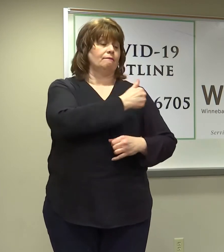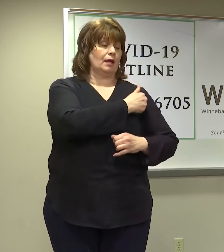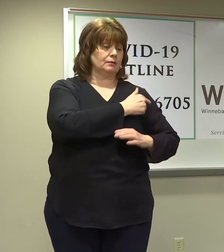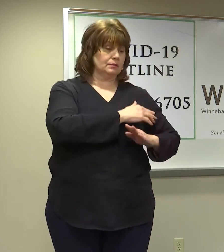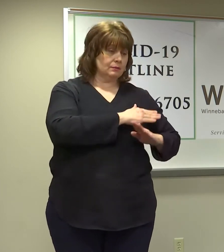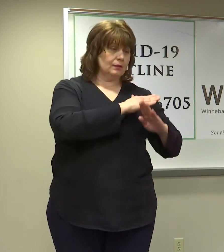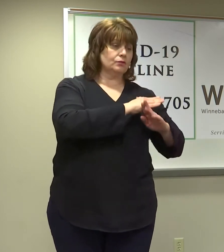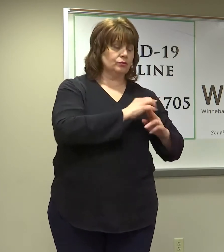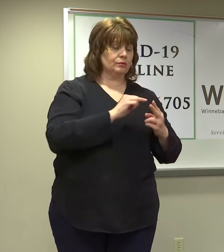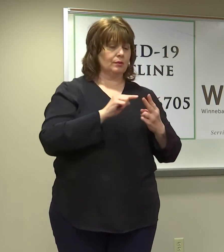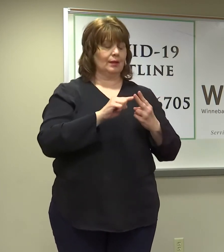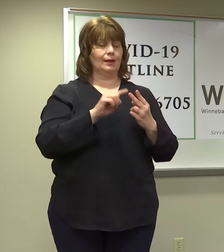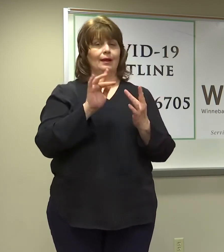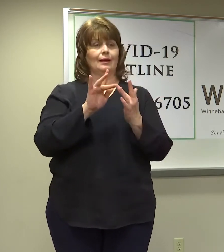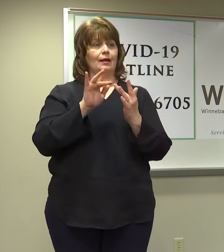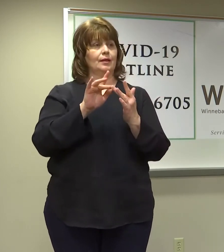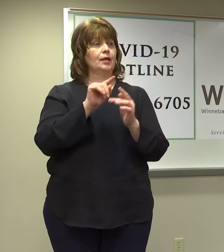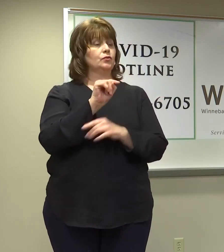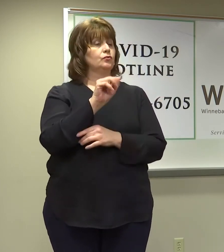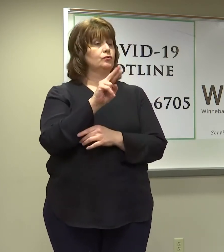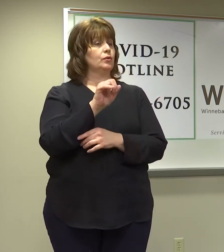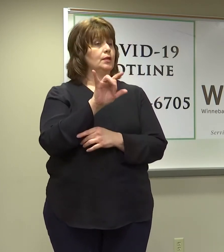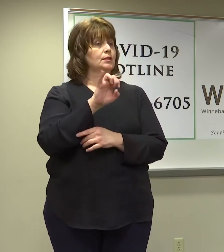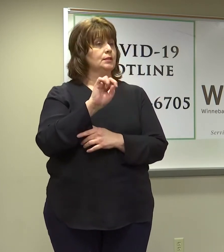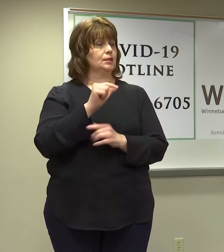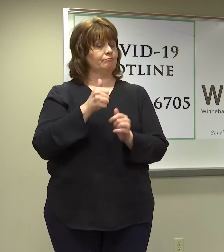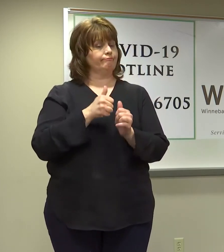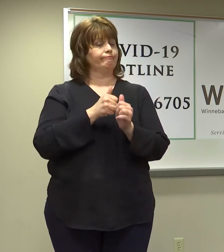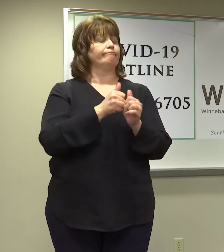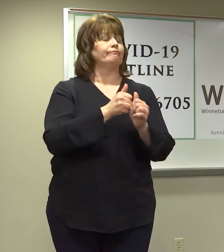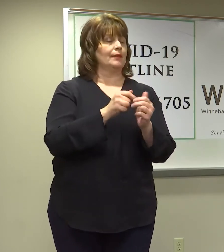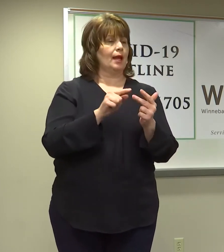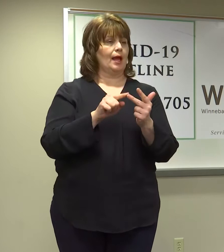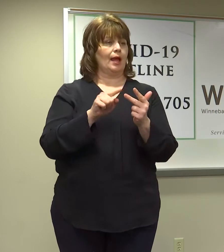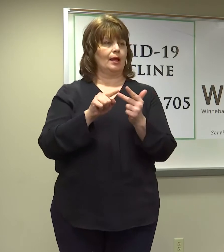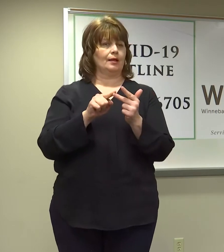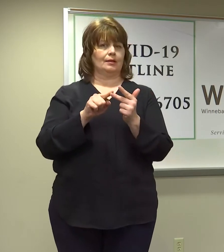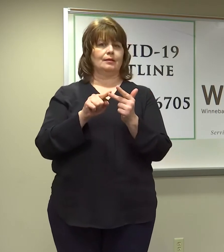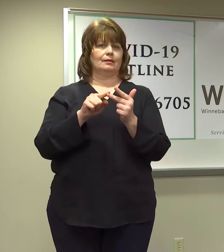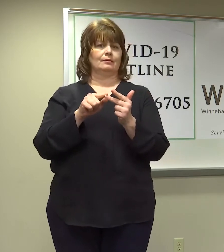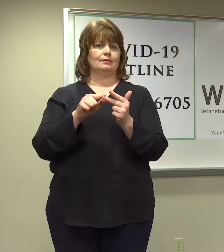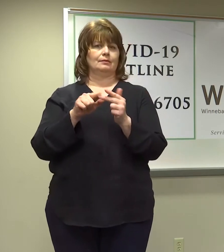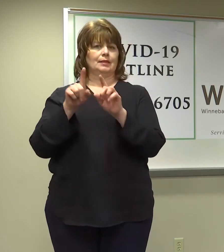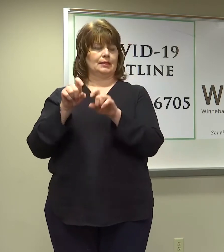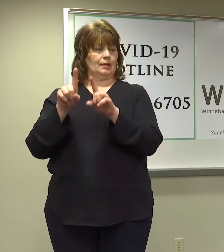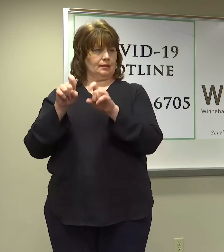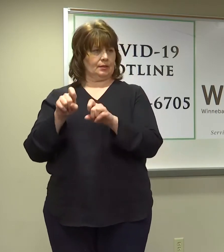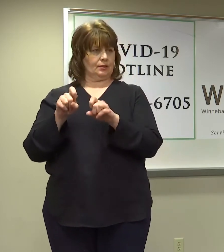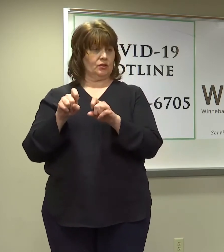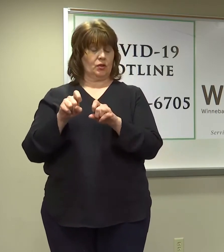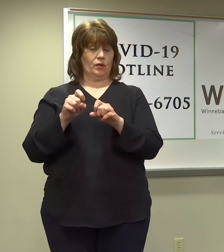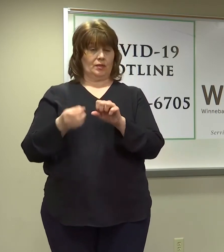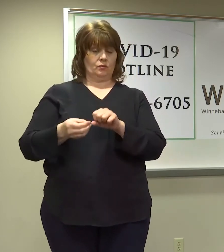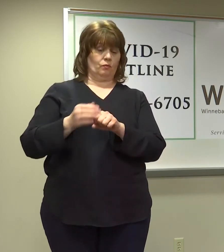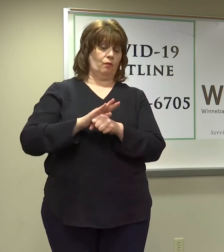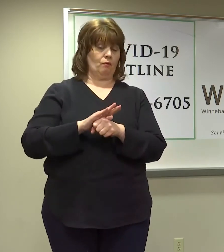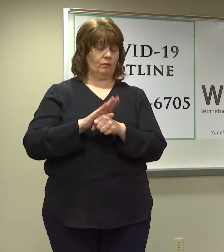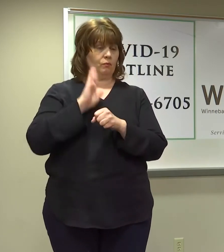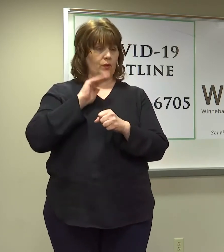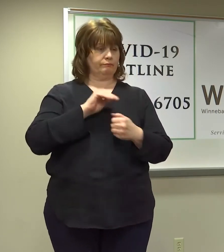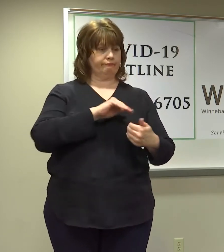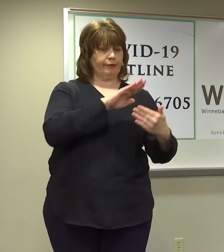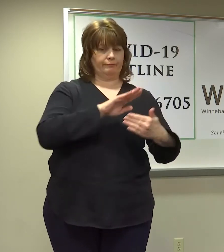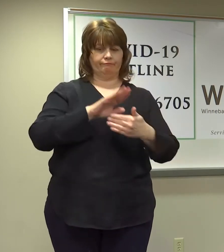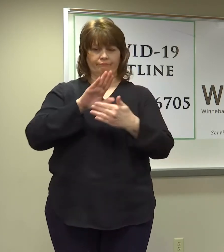the contact tracing front, and the testing front. And we are going to continue to fight this, you know, coronavirus on all of those fronts.